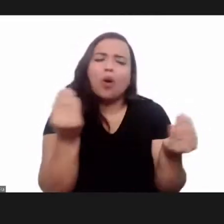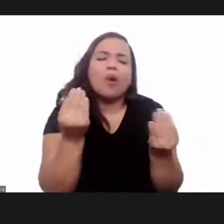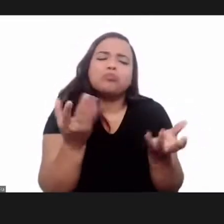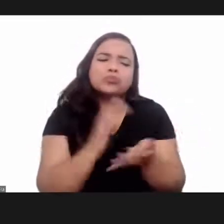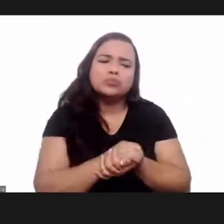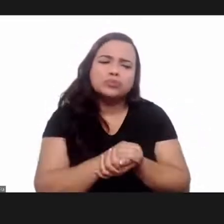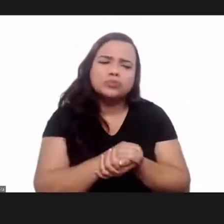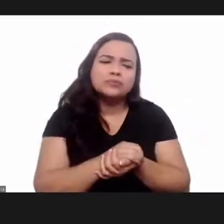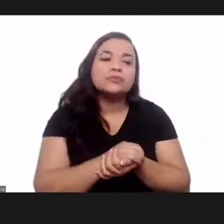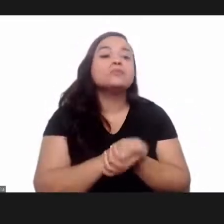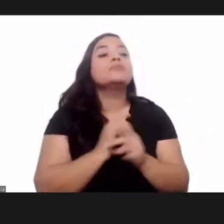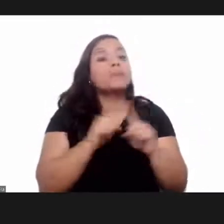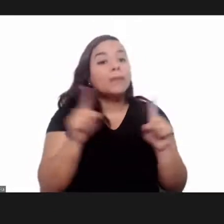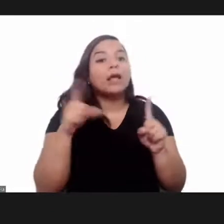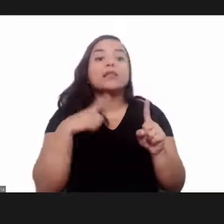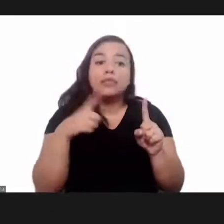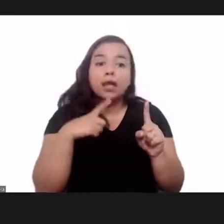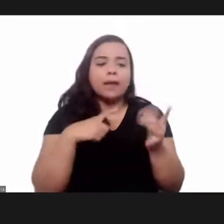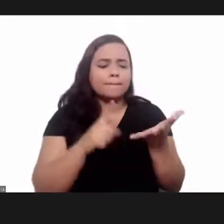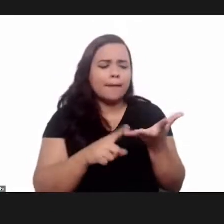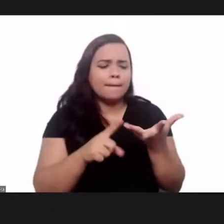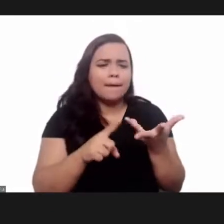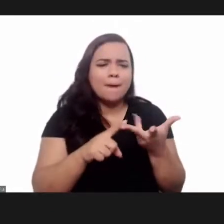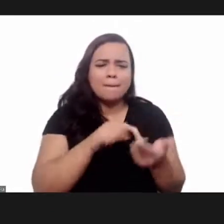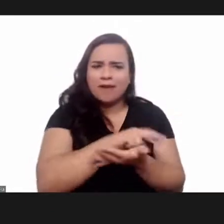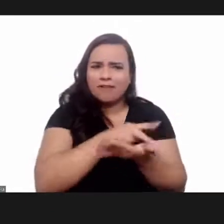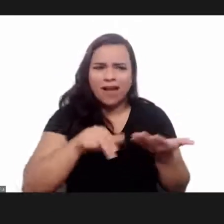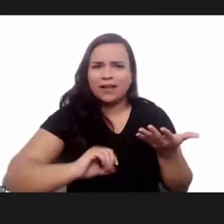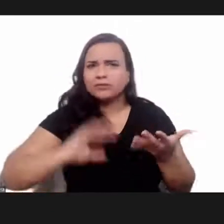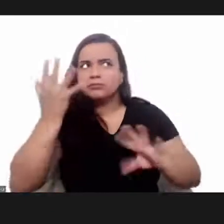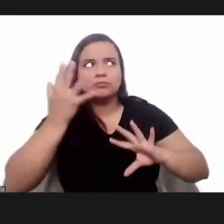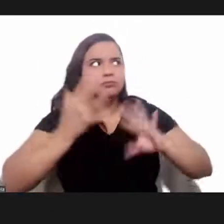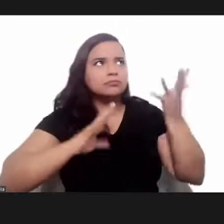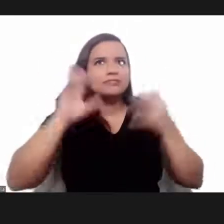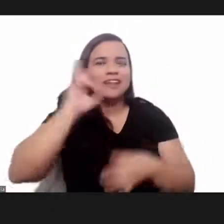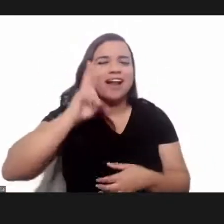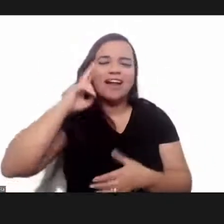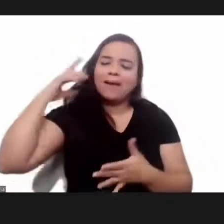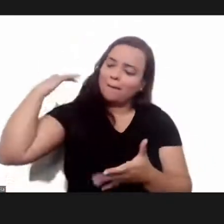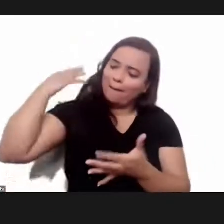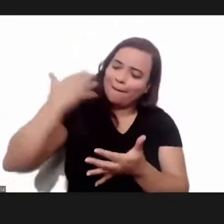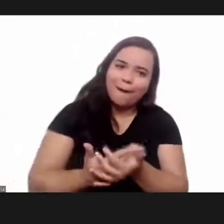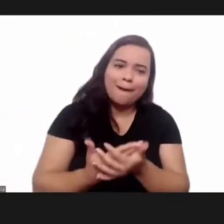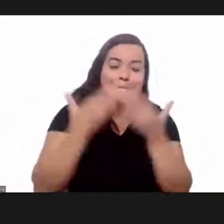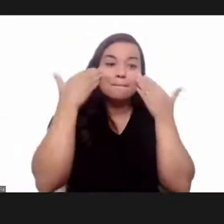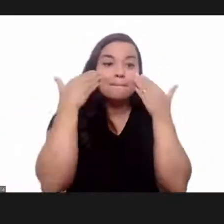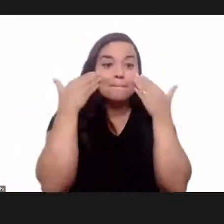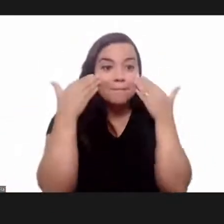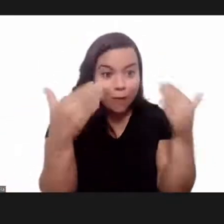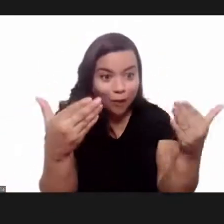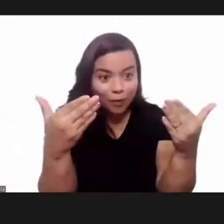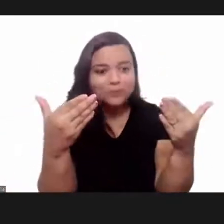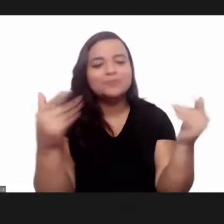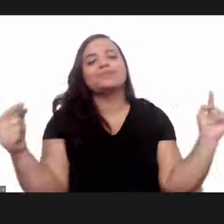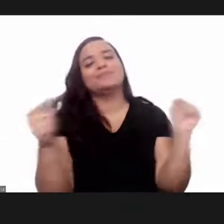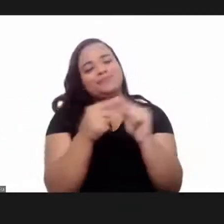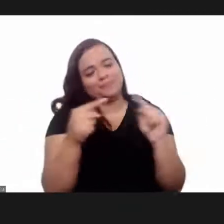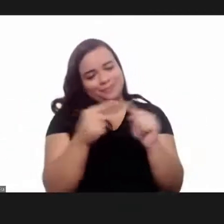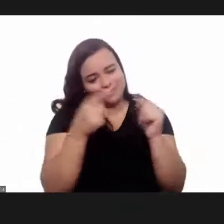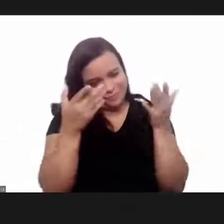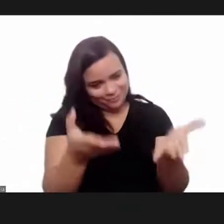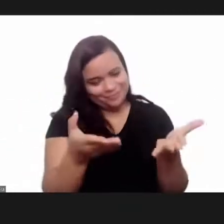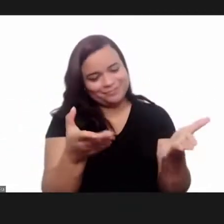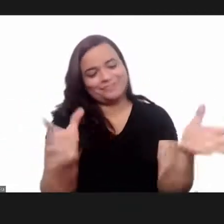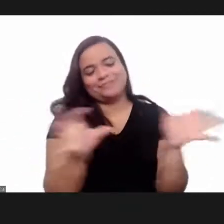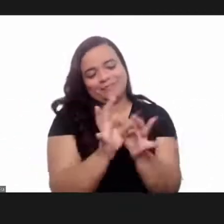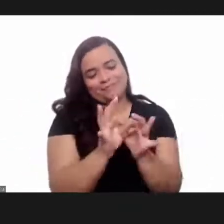link but there's a was a series of historical facts or events which point and converge